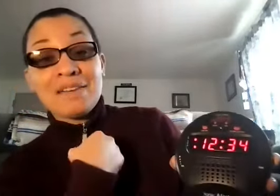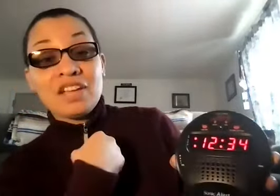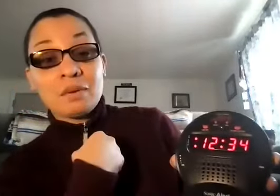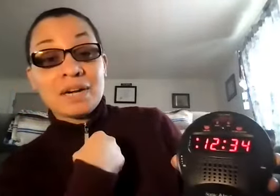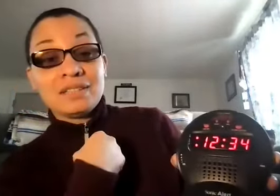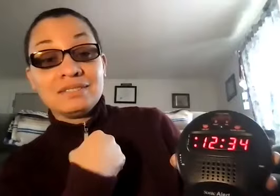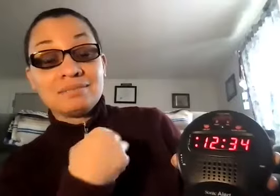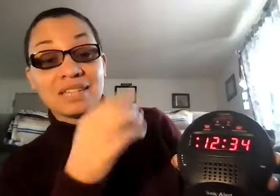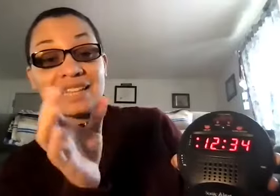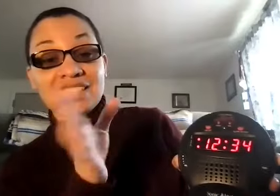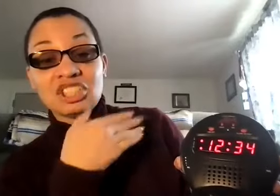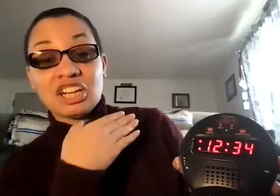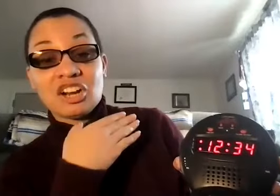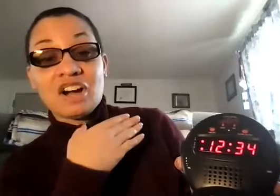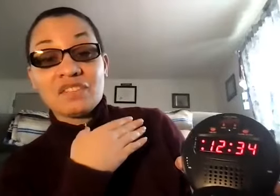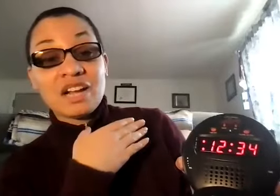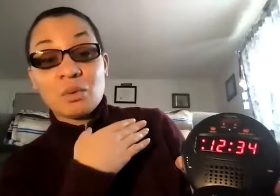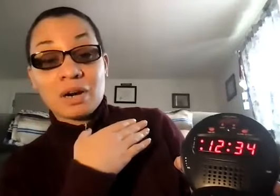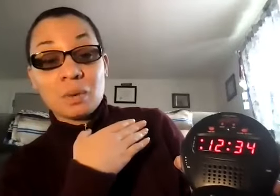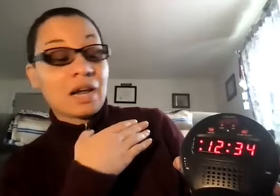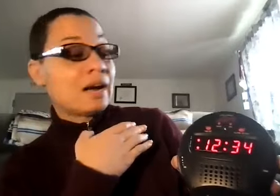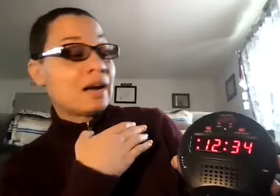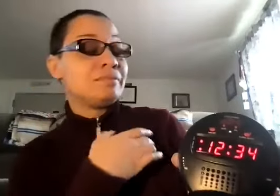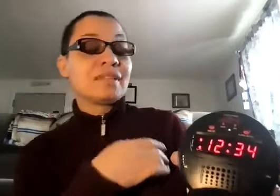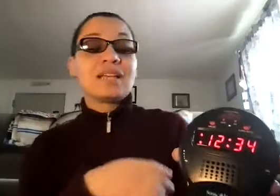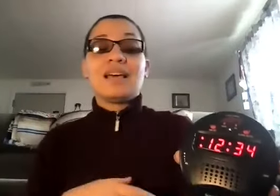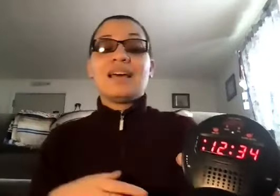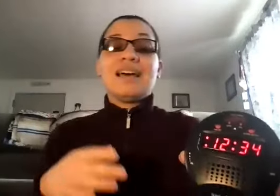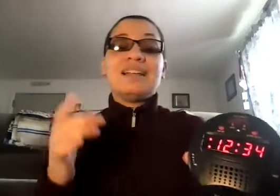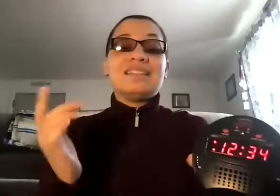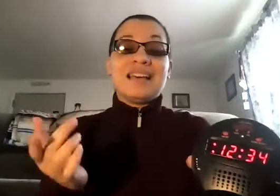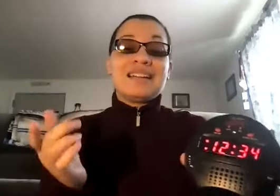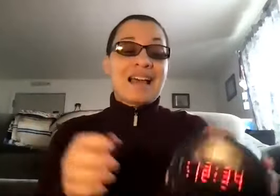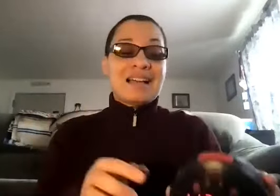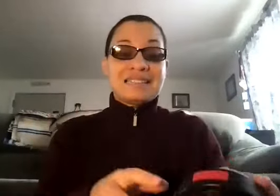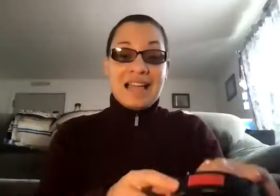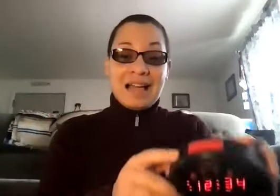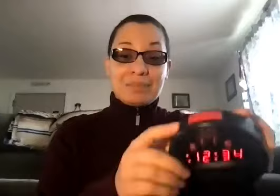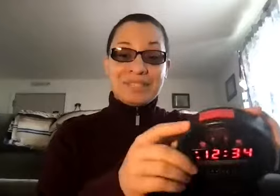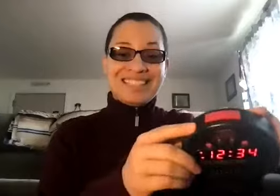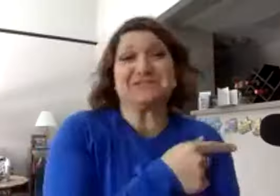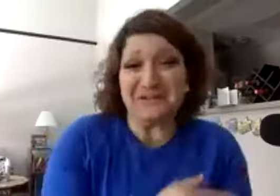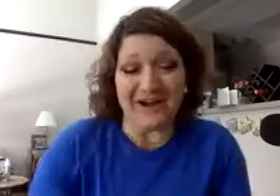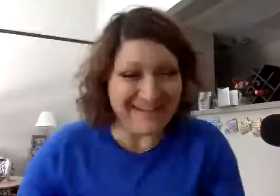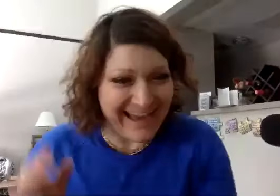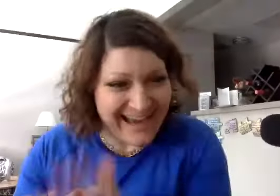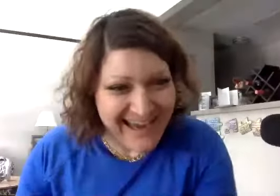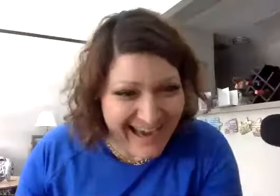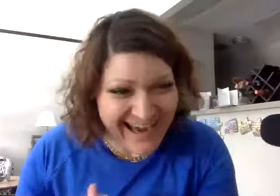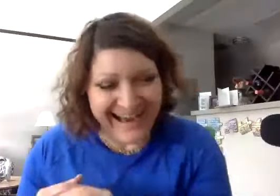favorite button because I just shut it off if I don't want to wake up. Then, on the top, I just shut it